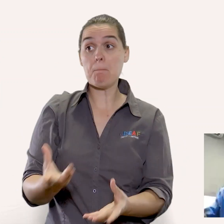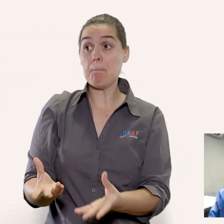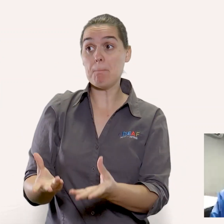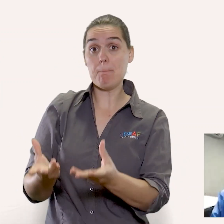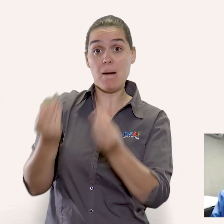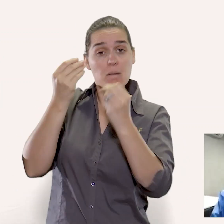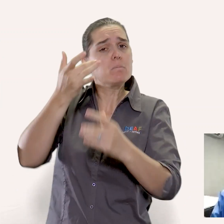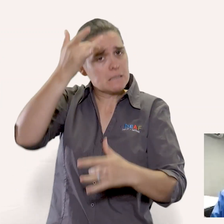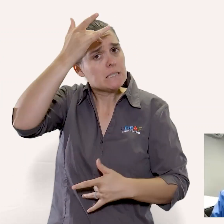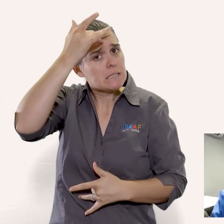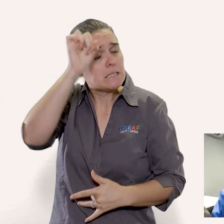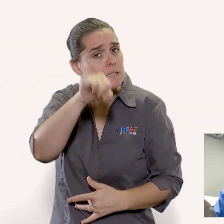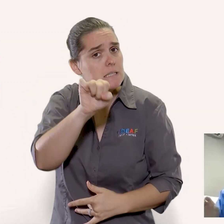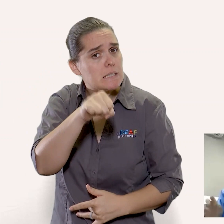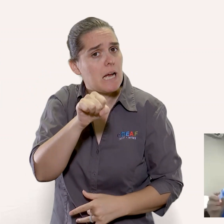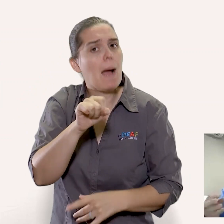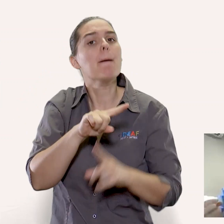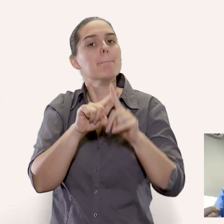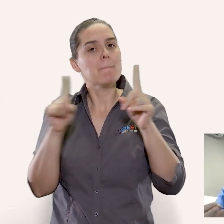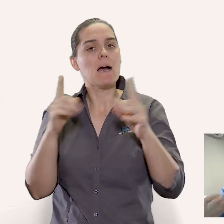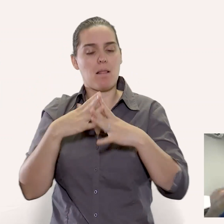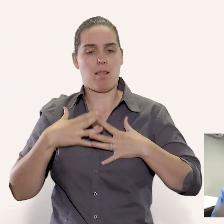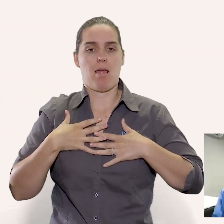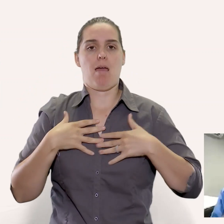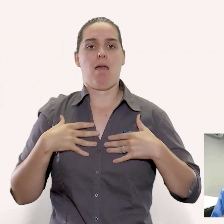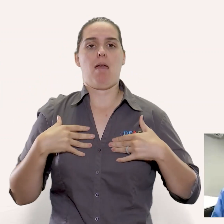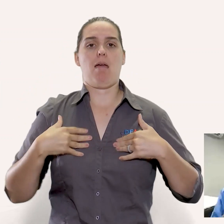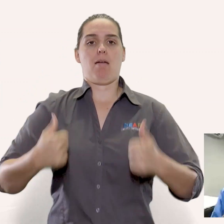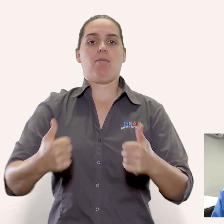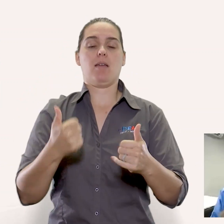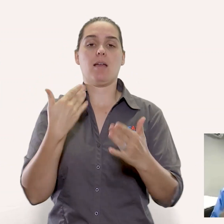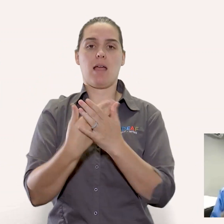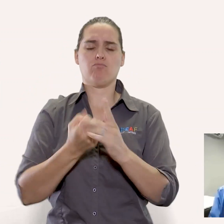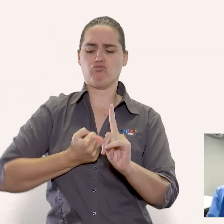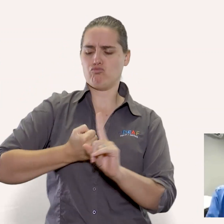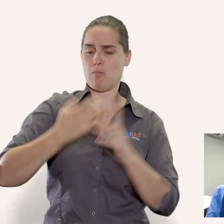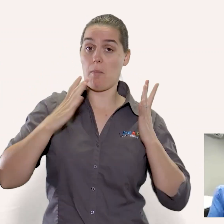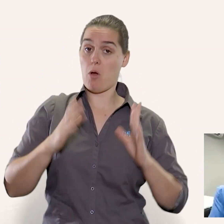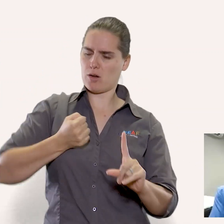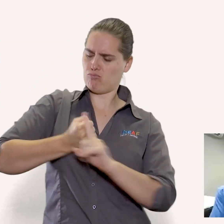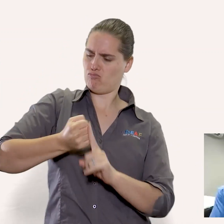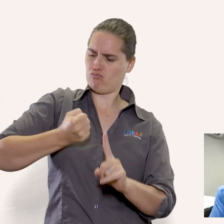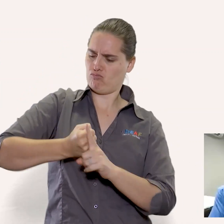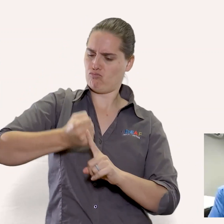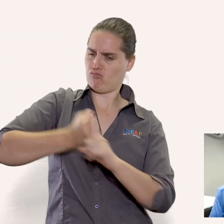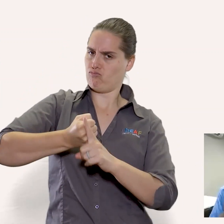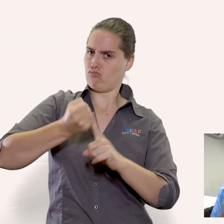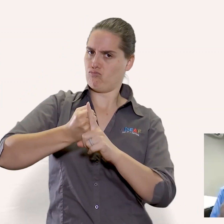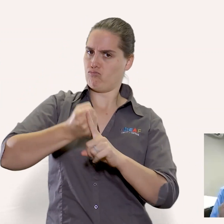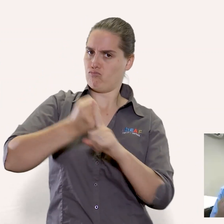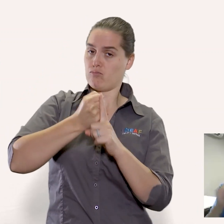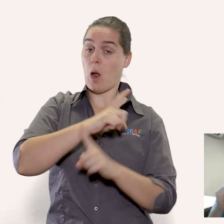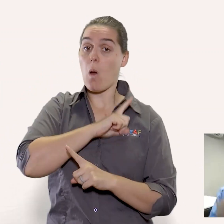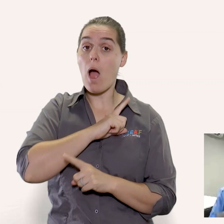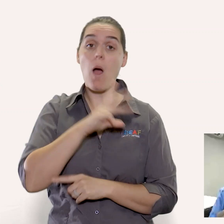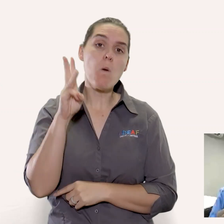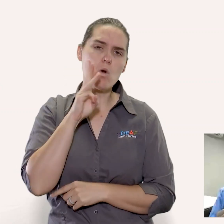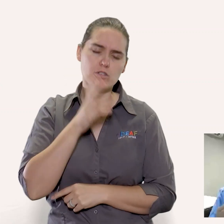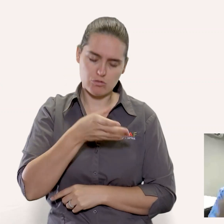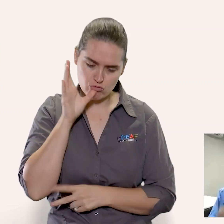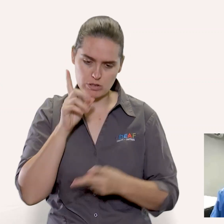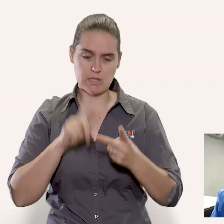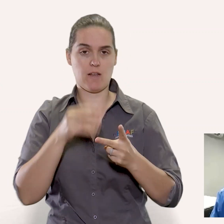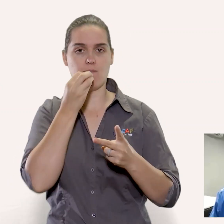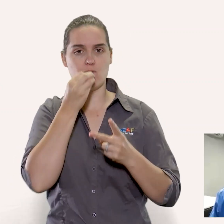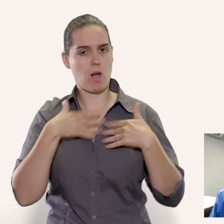never seen a virus before if you are exposed to a virus the very first time yes you may get ill but if you've got a strong immune